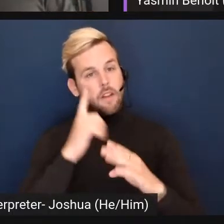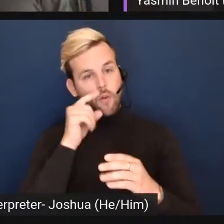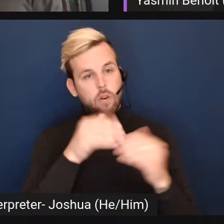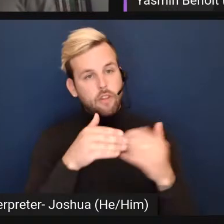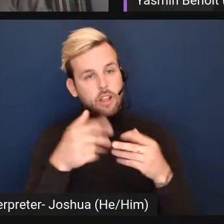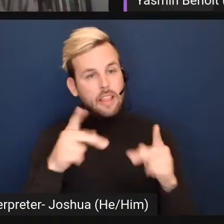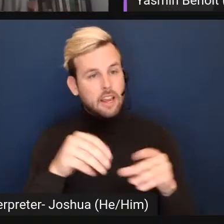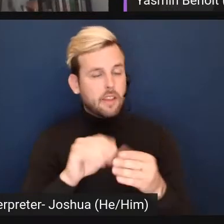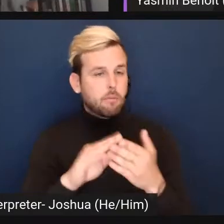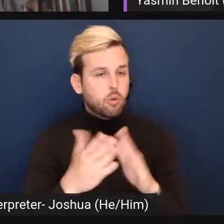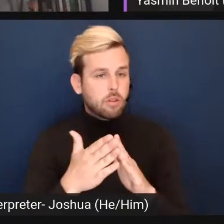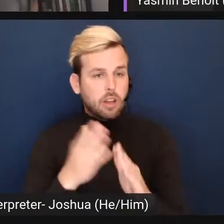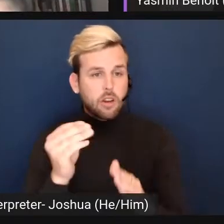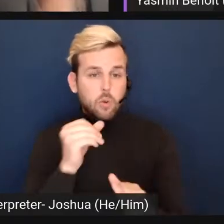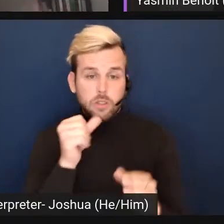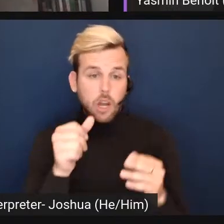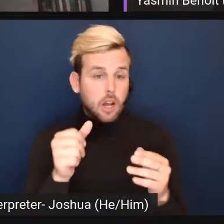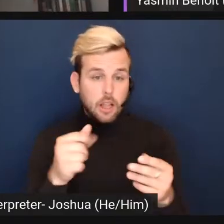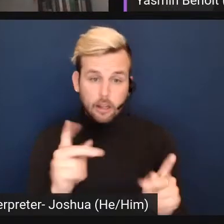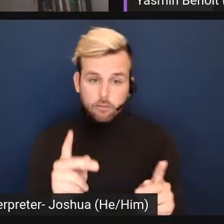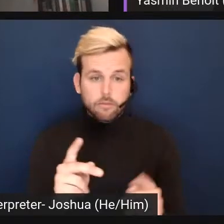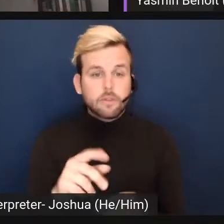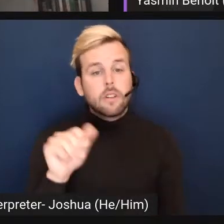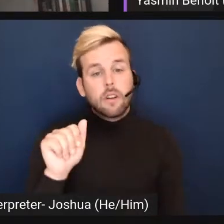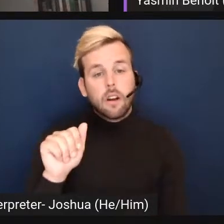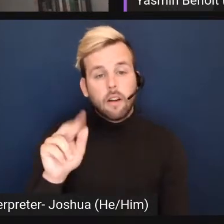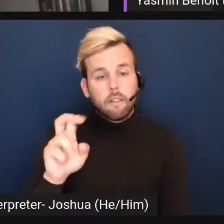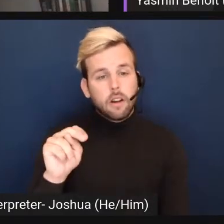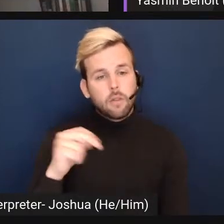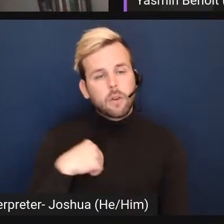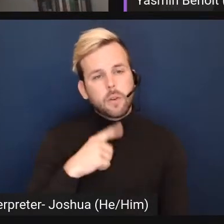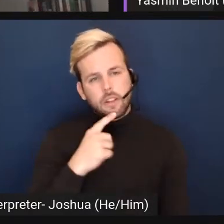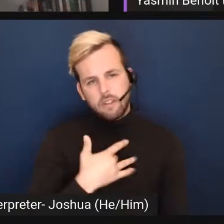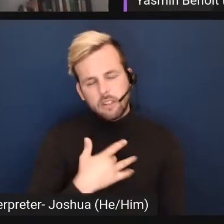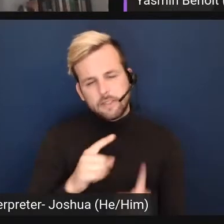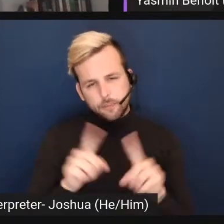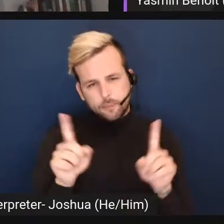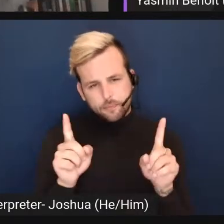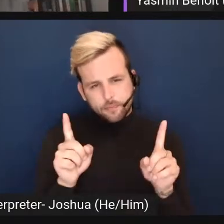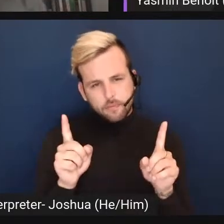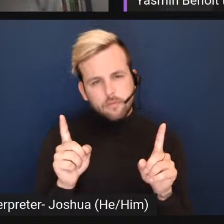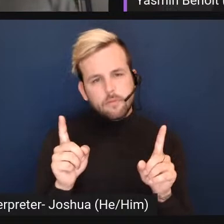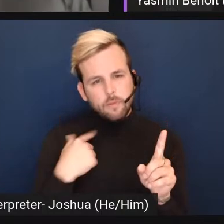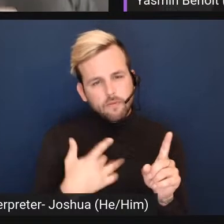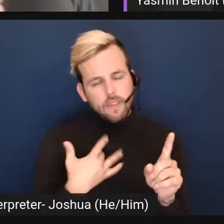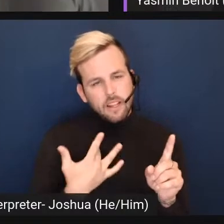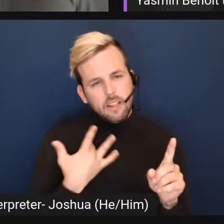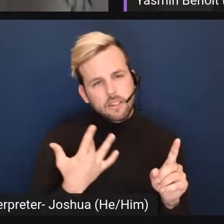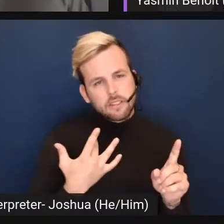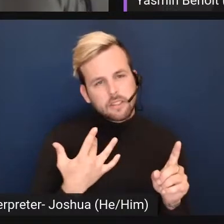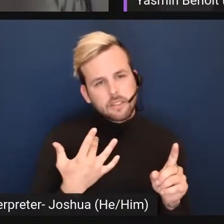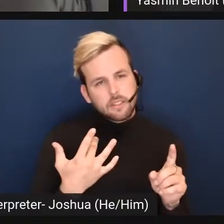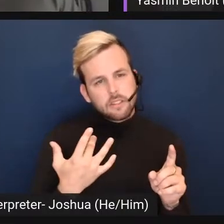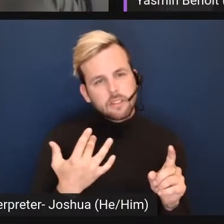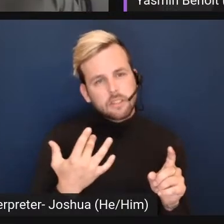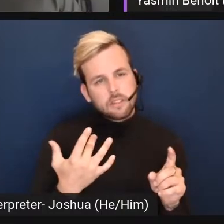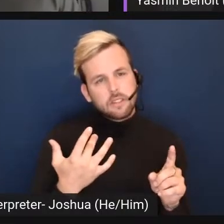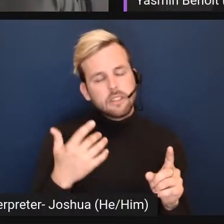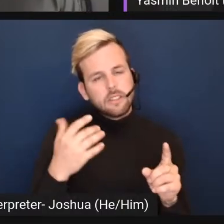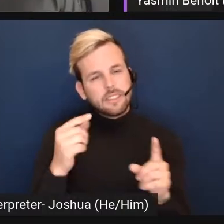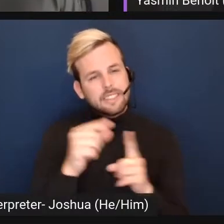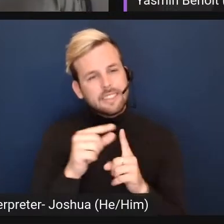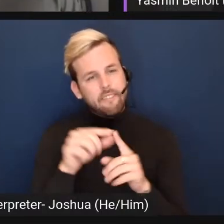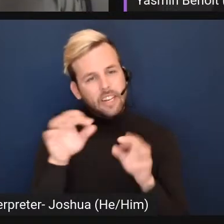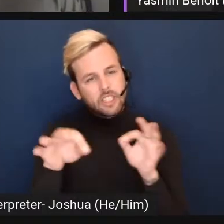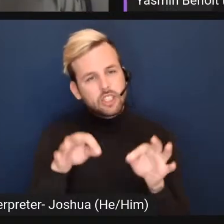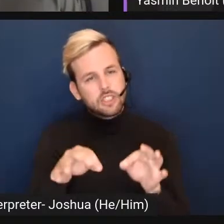in the community who wasn't. And on Avon, we really felt differently. We felt that a definition was